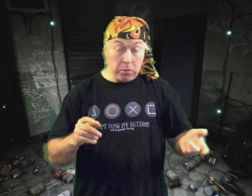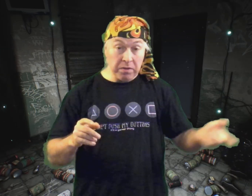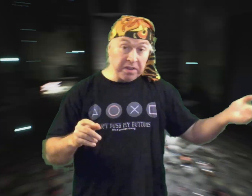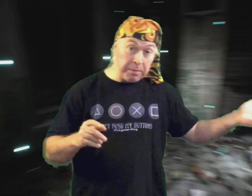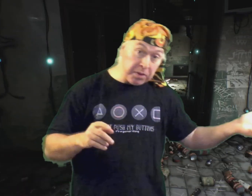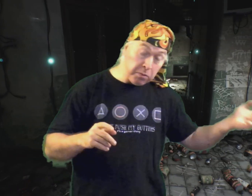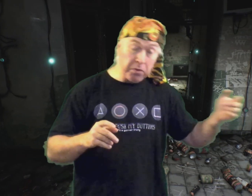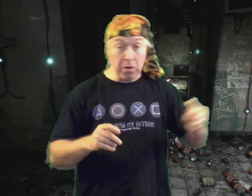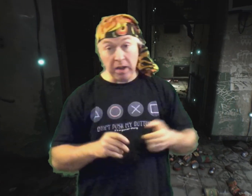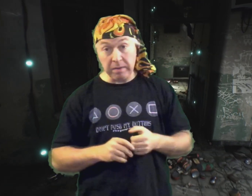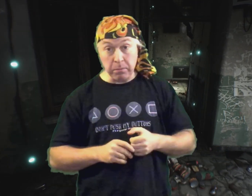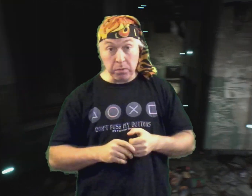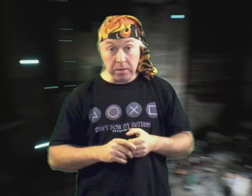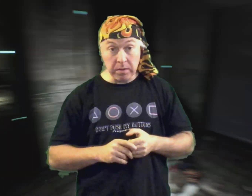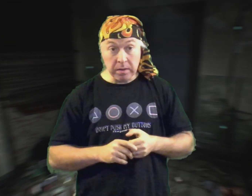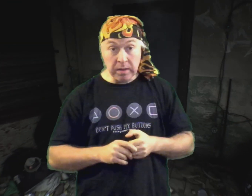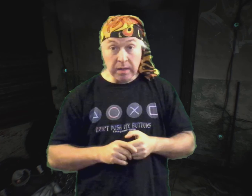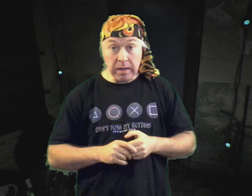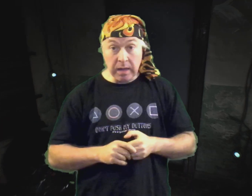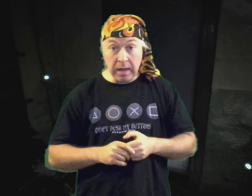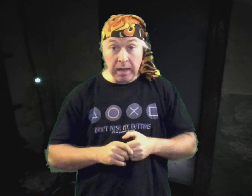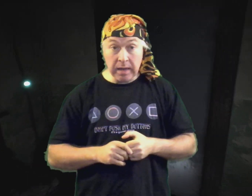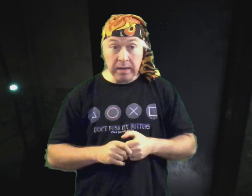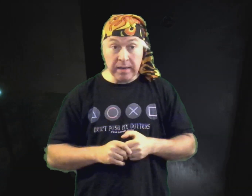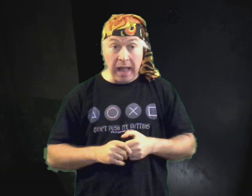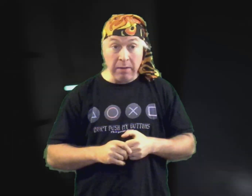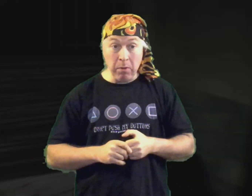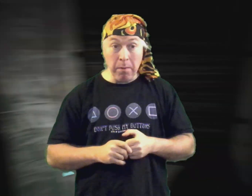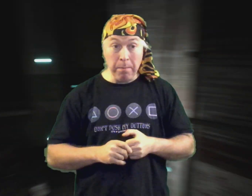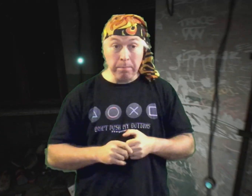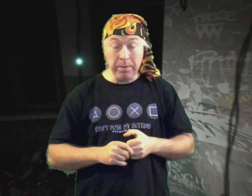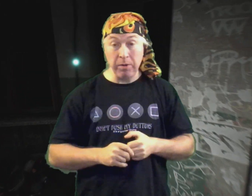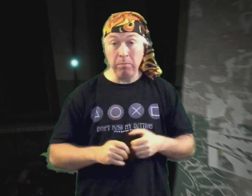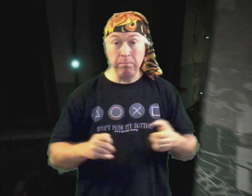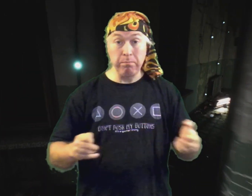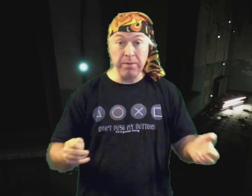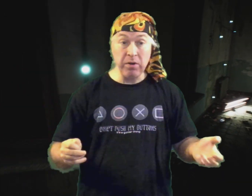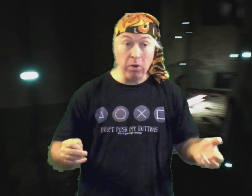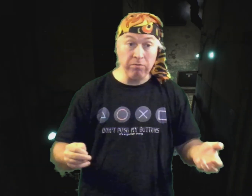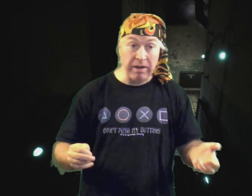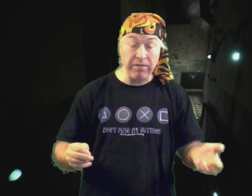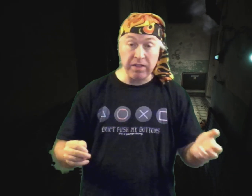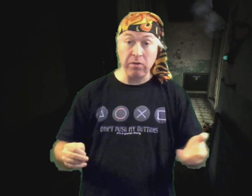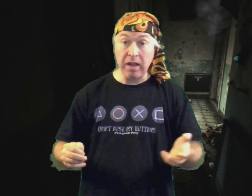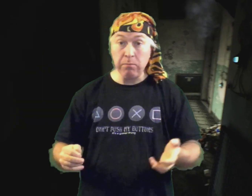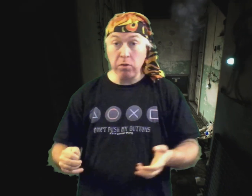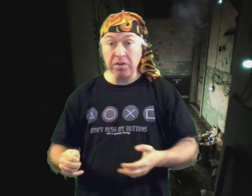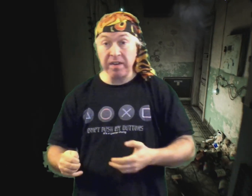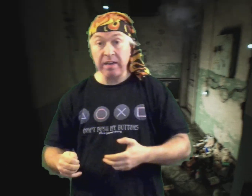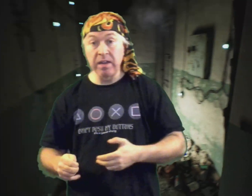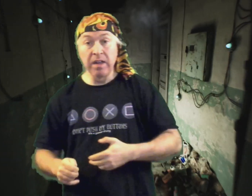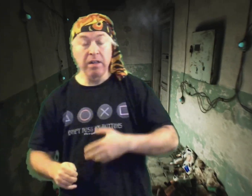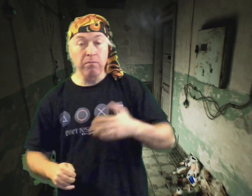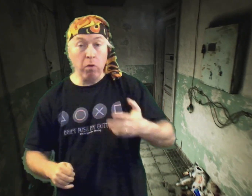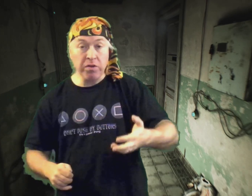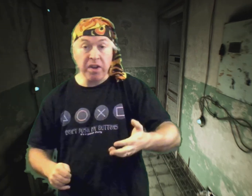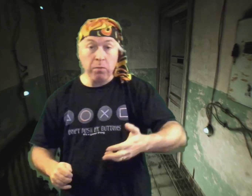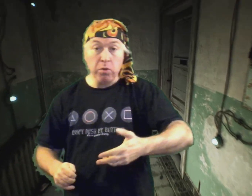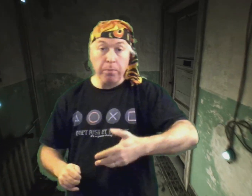They'll stay with the old online mode. And that will, you know, be not great for the online mode. Because then, Rockstar will not put